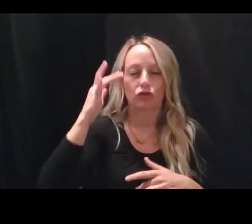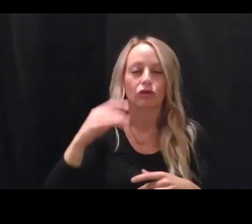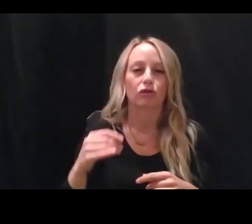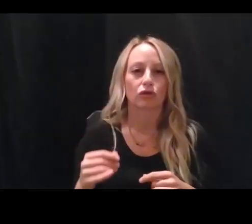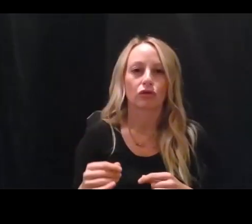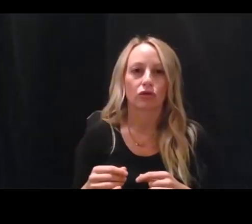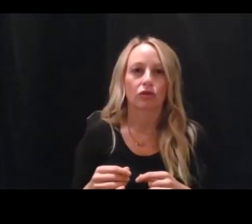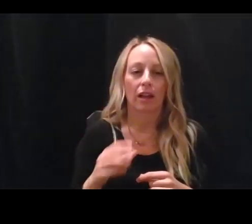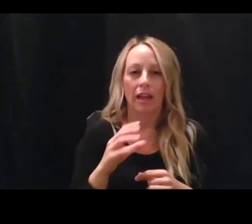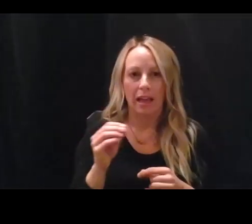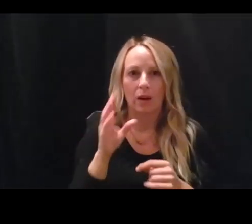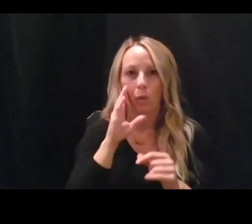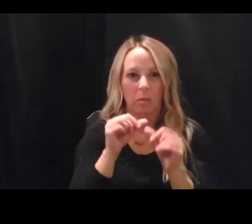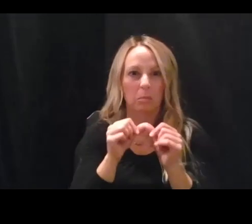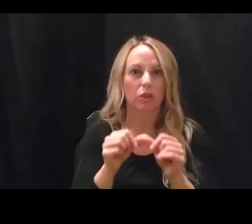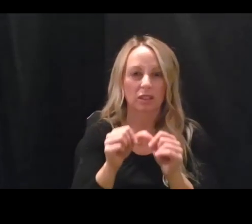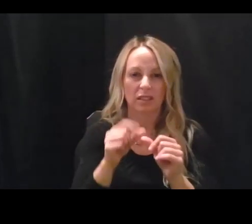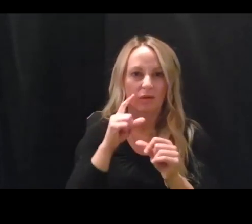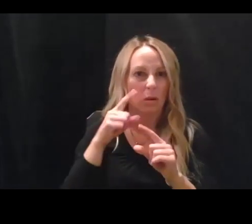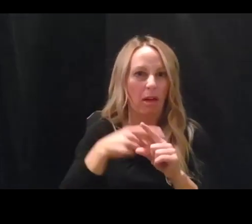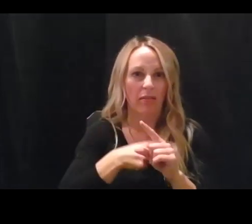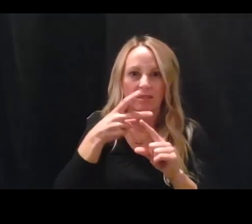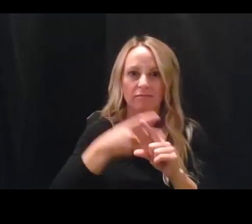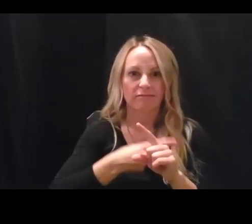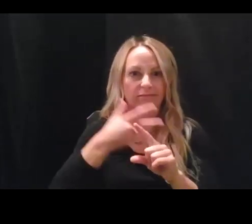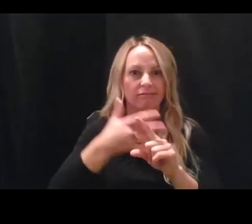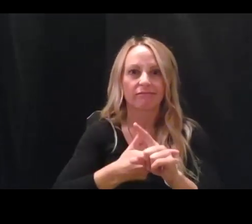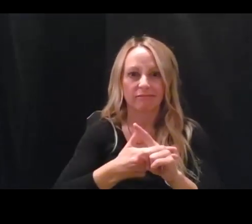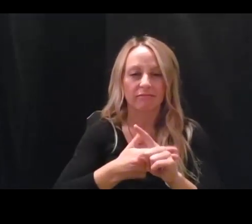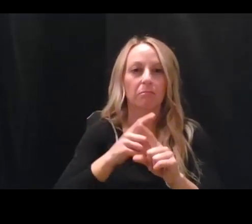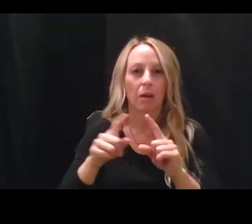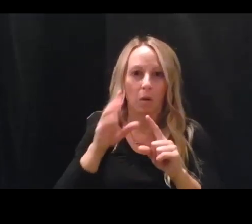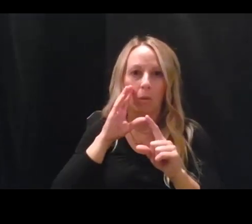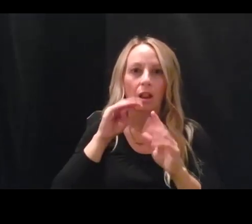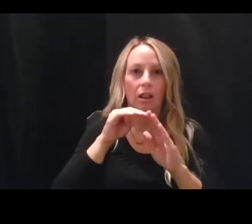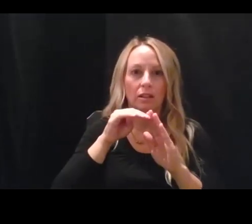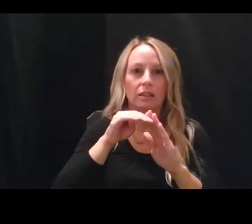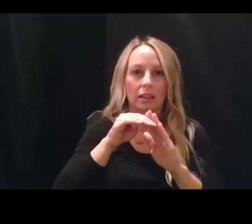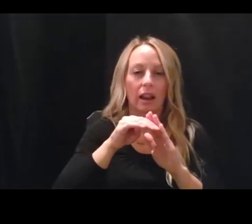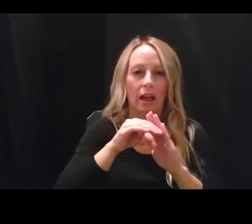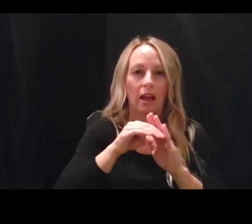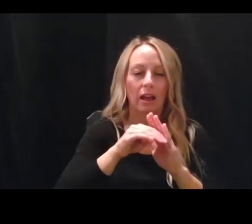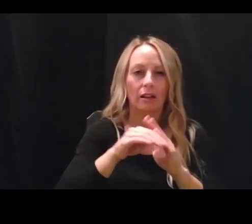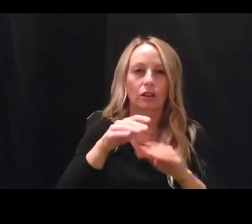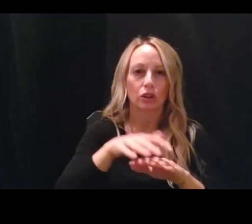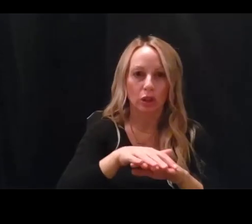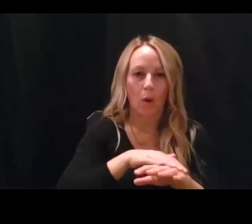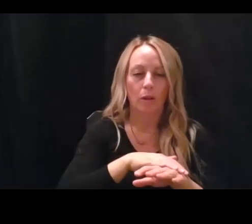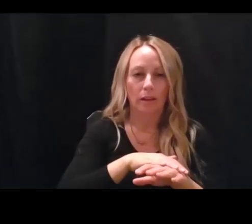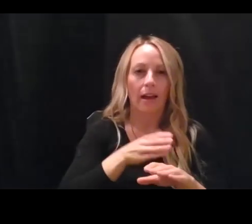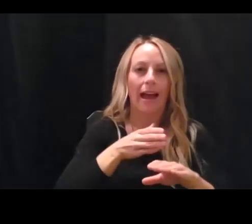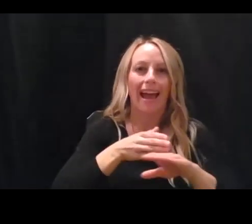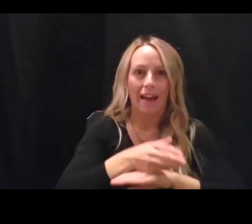appear to persist for months, but do decline slowly after reaching that peak